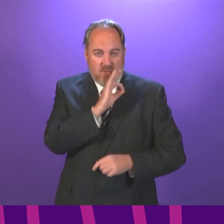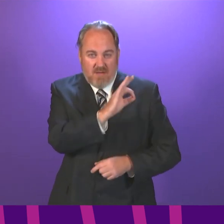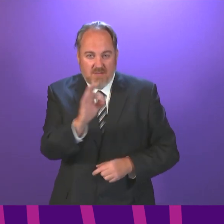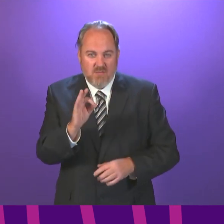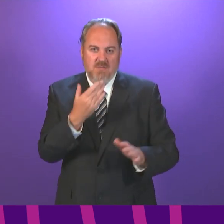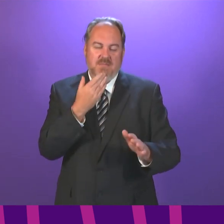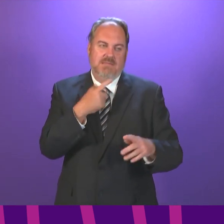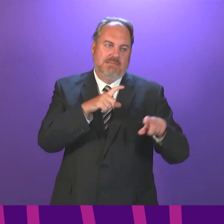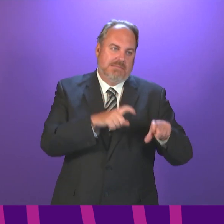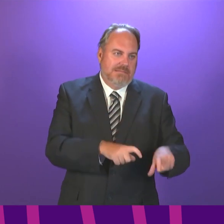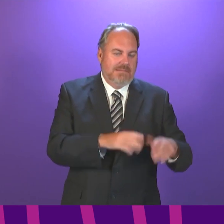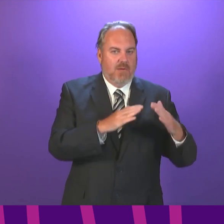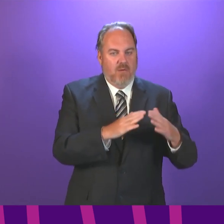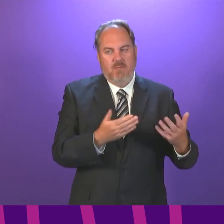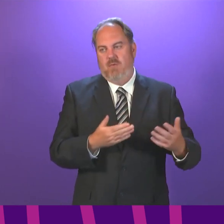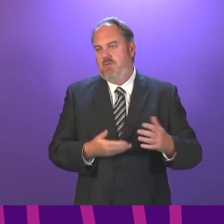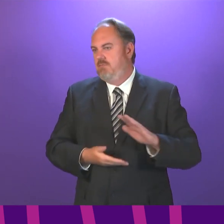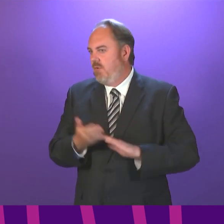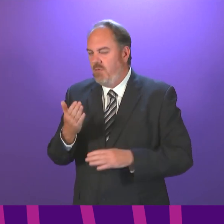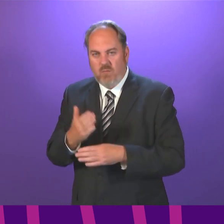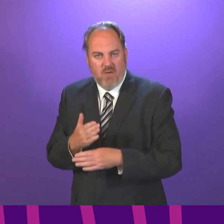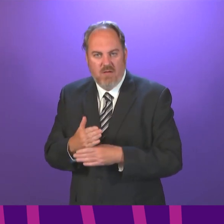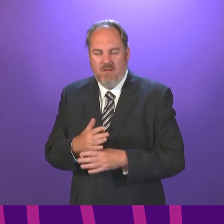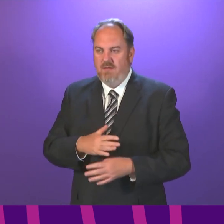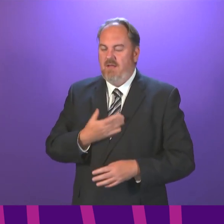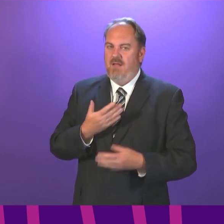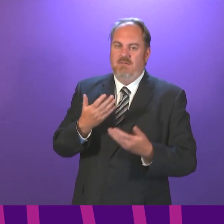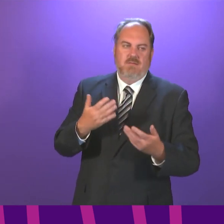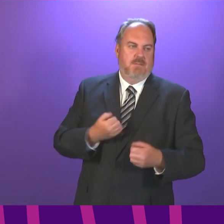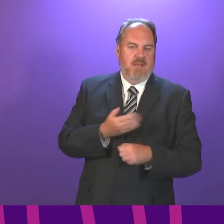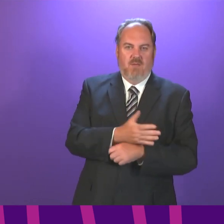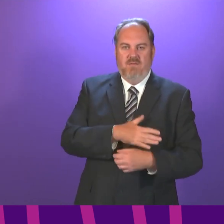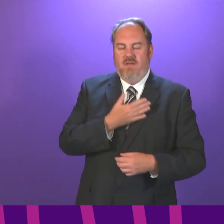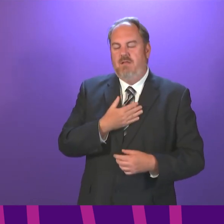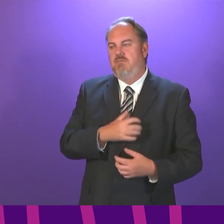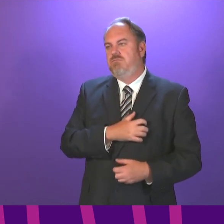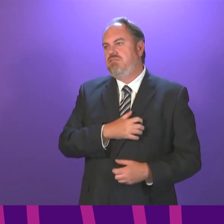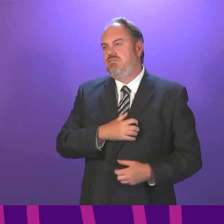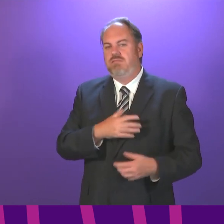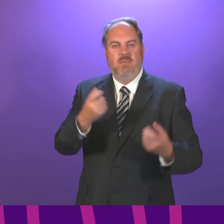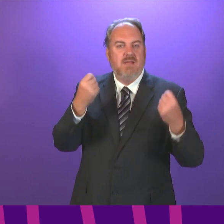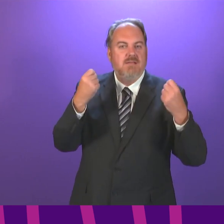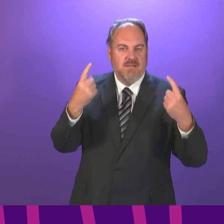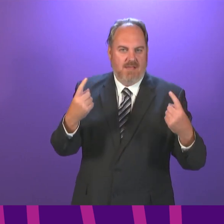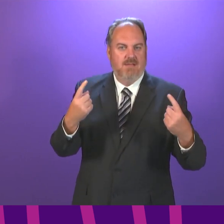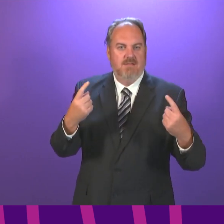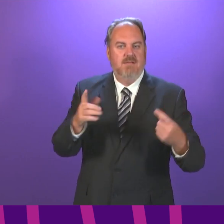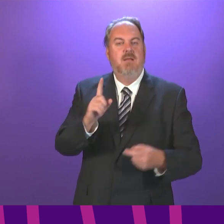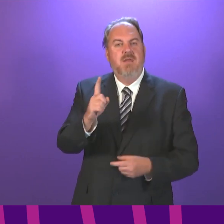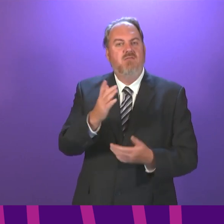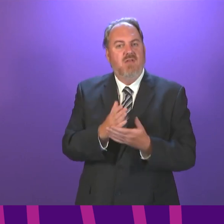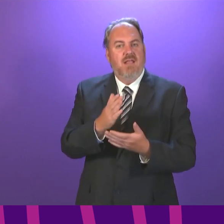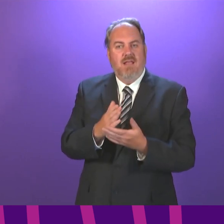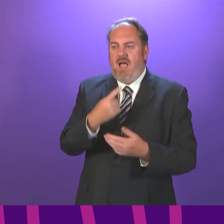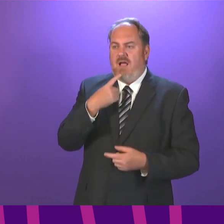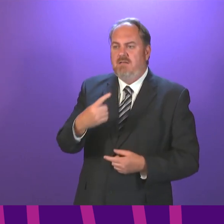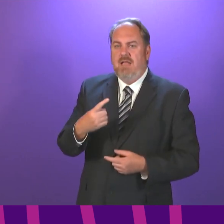live their lives in the most restricted and unnatural manner imaginable. I do not think it is sensible just to rule things